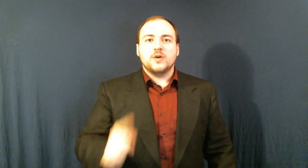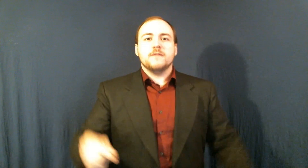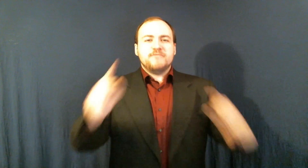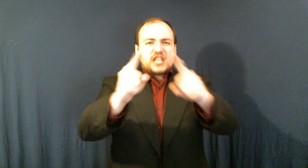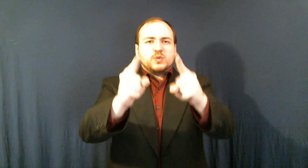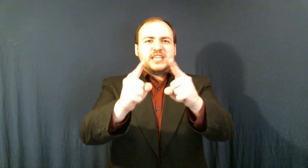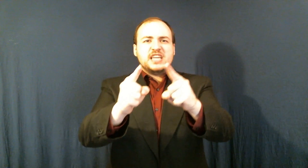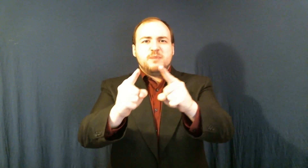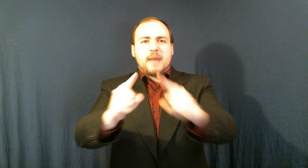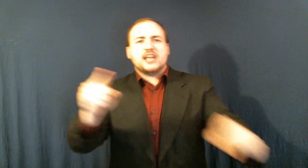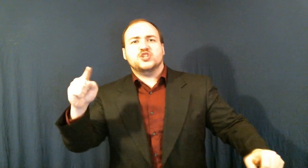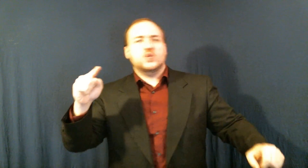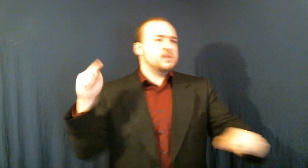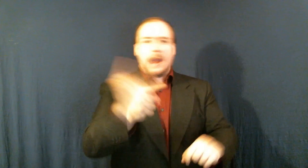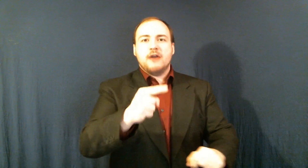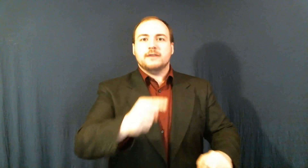owner that's what takes me back to the parent.